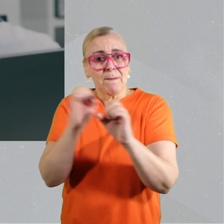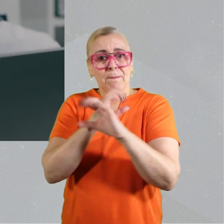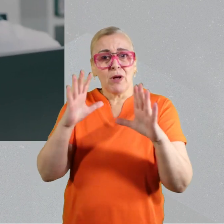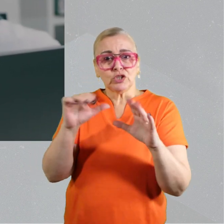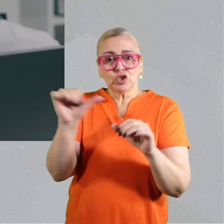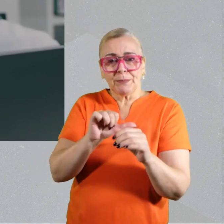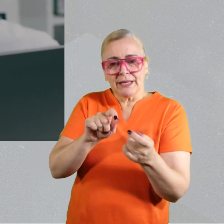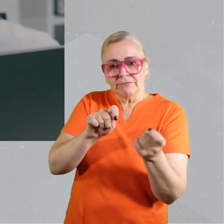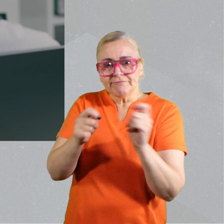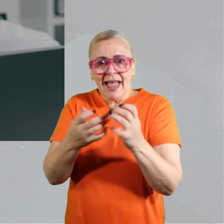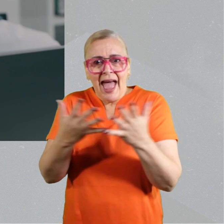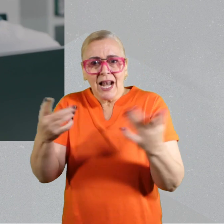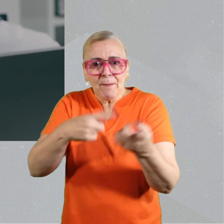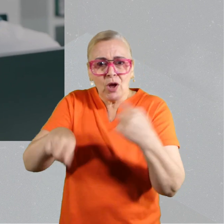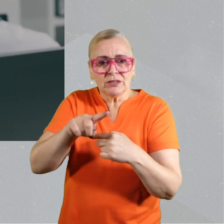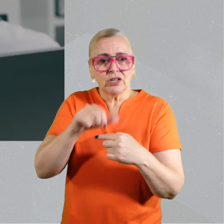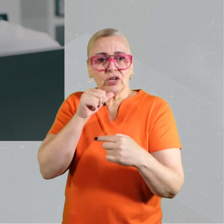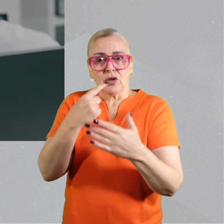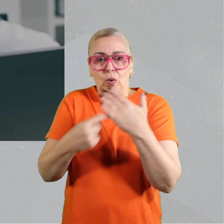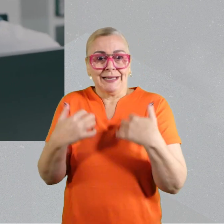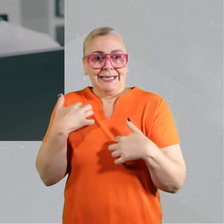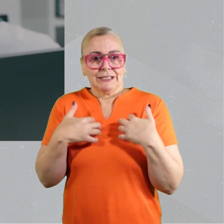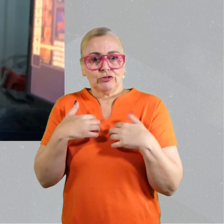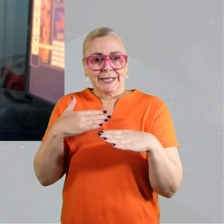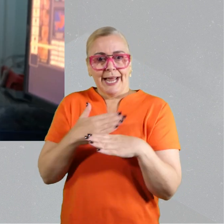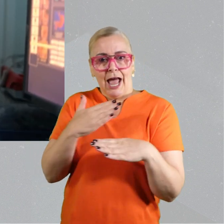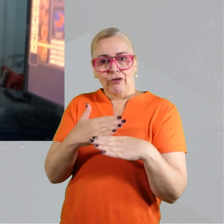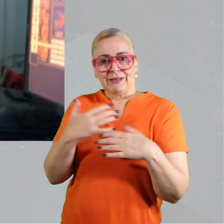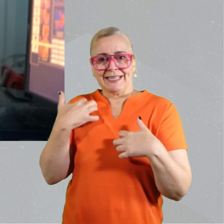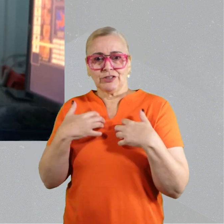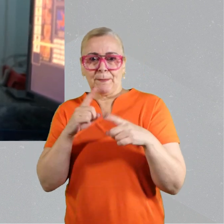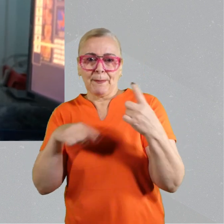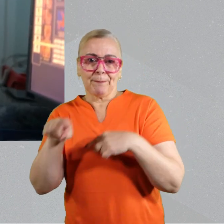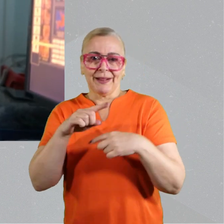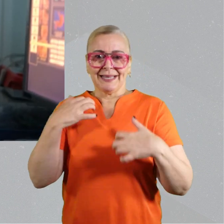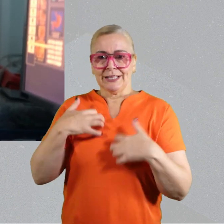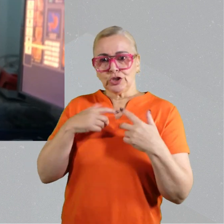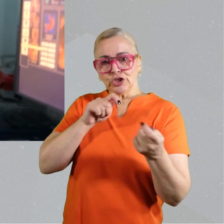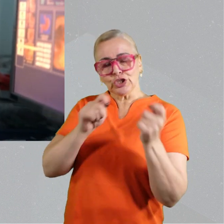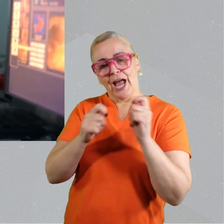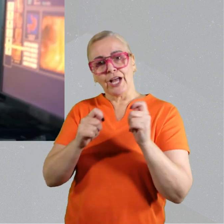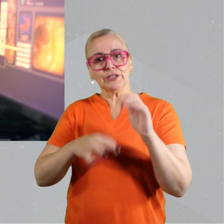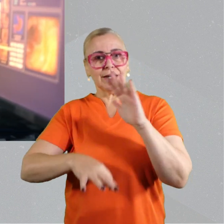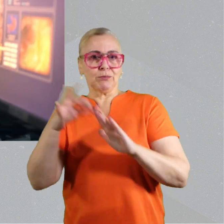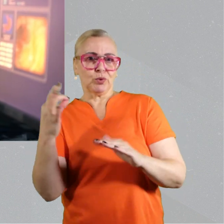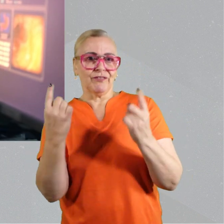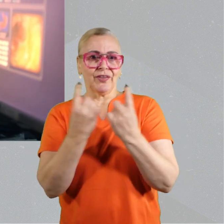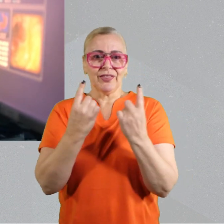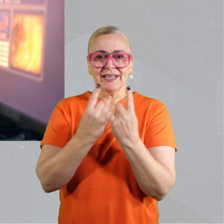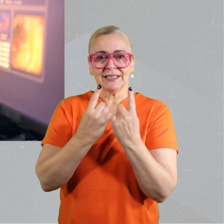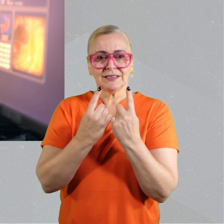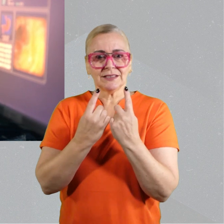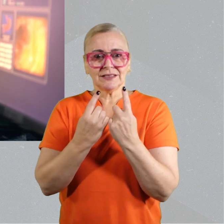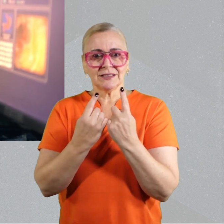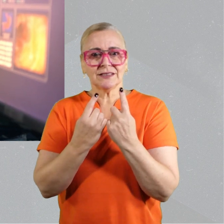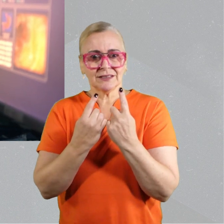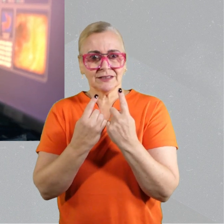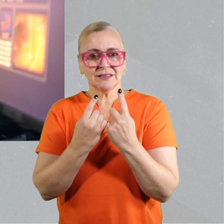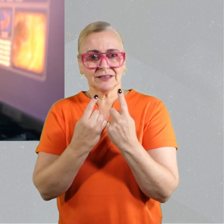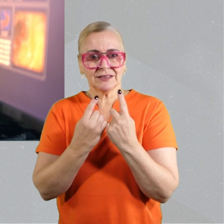locals on how can we improve the capacity of the local researcher to be able to do a lot of work on their